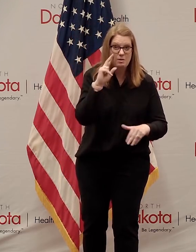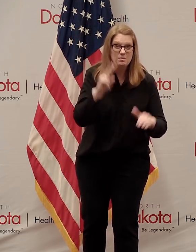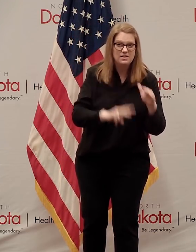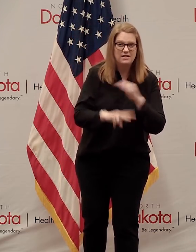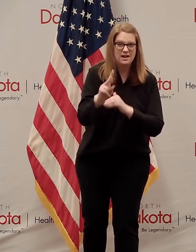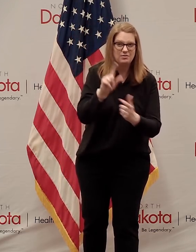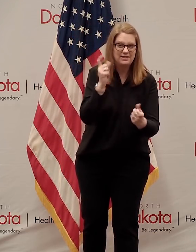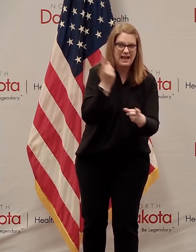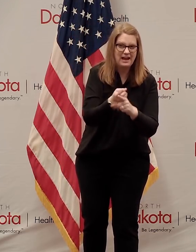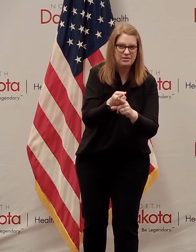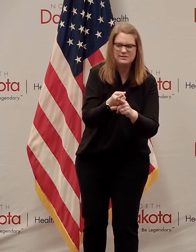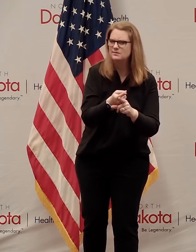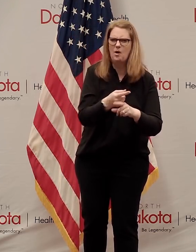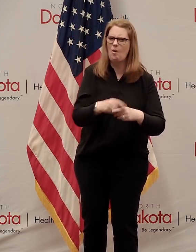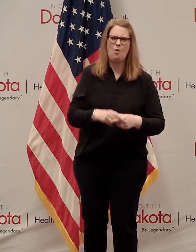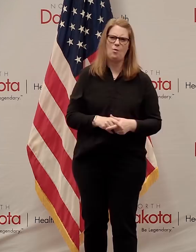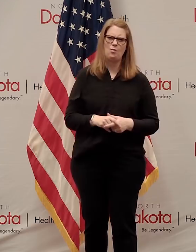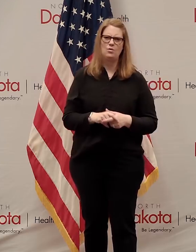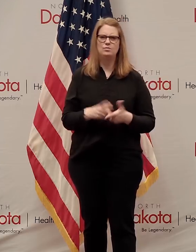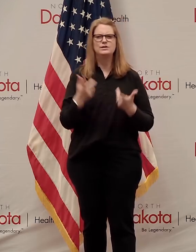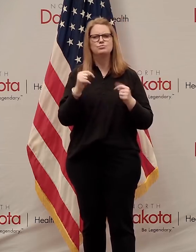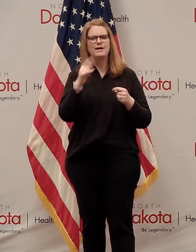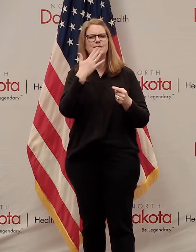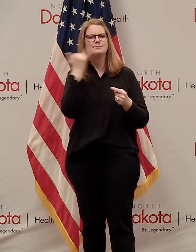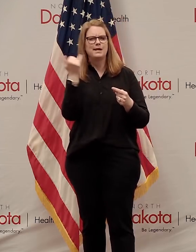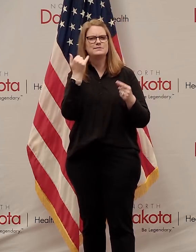at the time we make it with the best information.